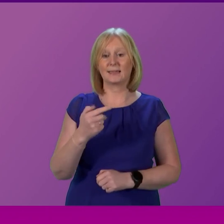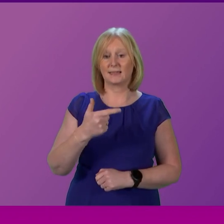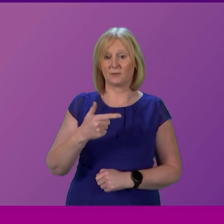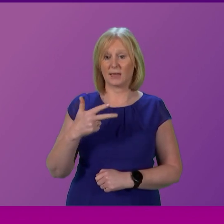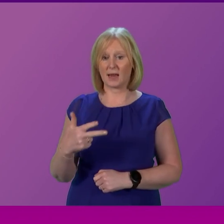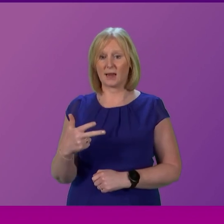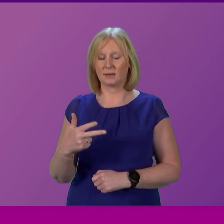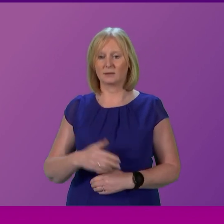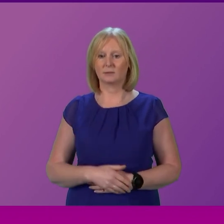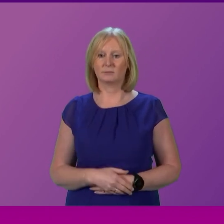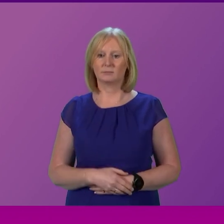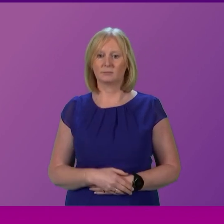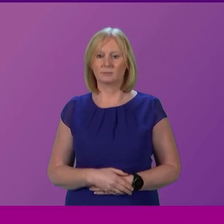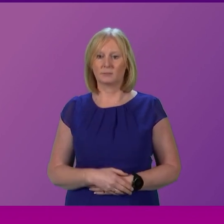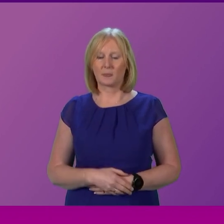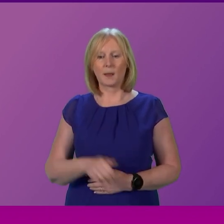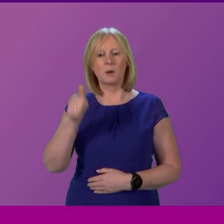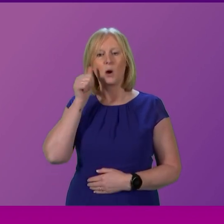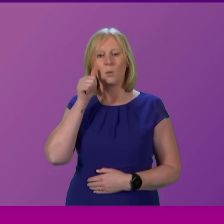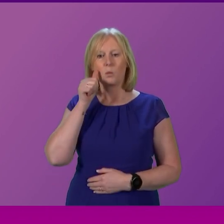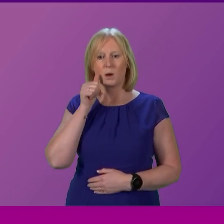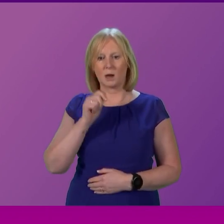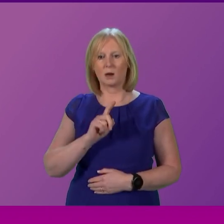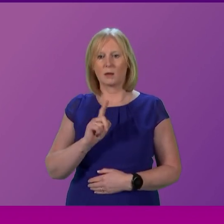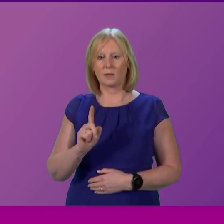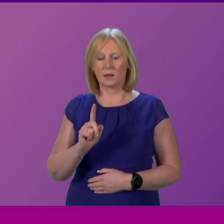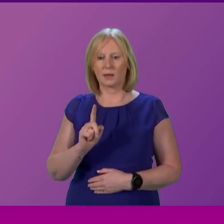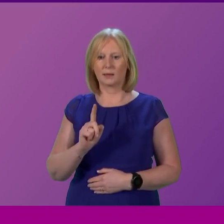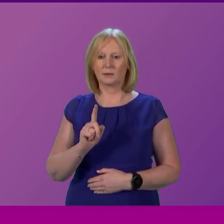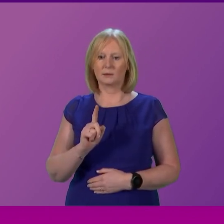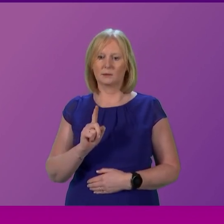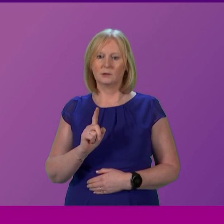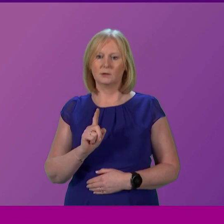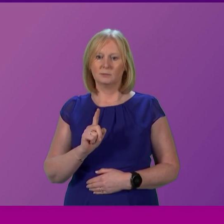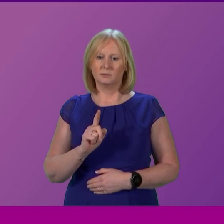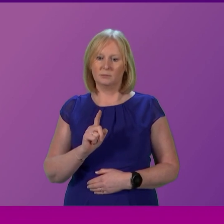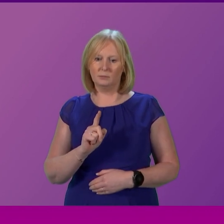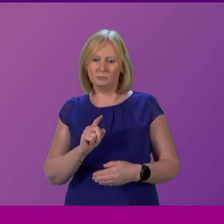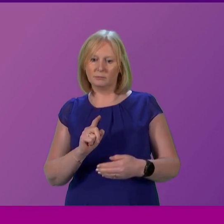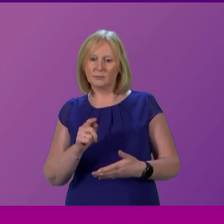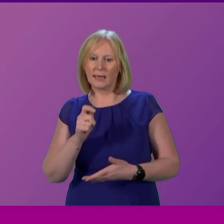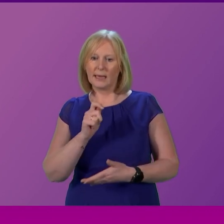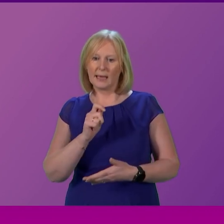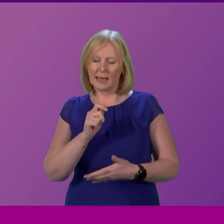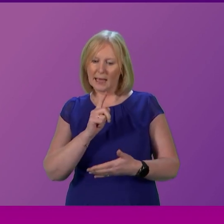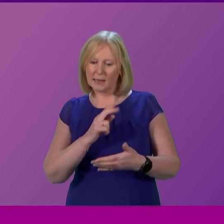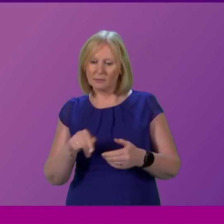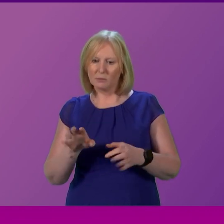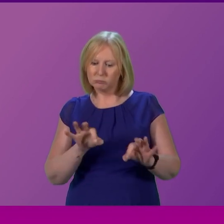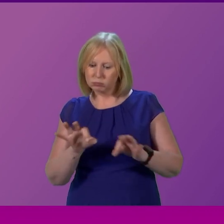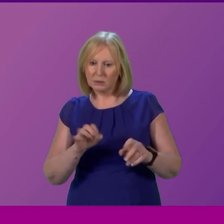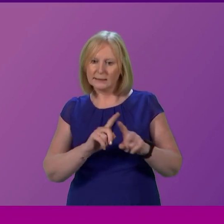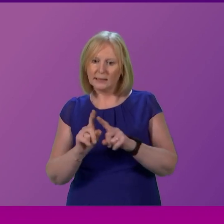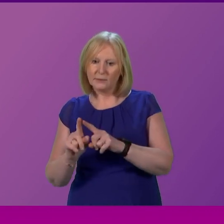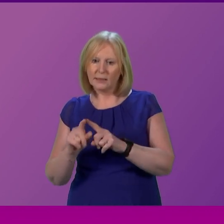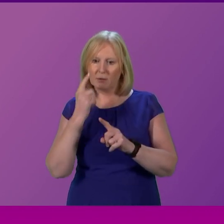I'm well aware that more severe measures, such as blanket pause of elective procedures or key diagnostic tests, are